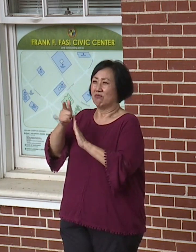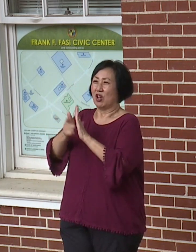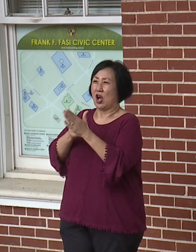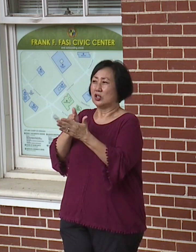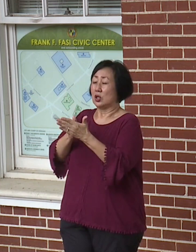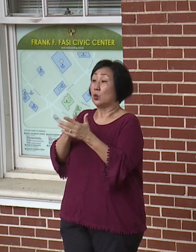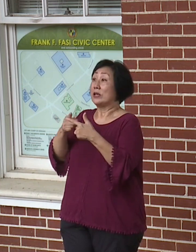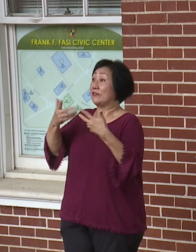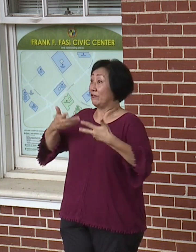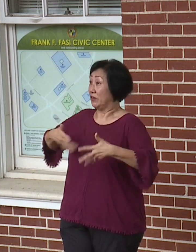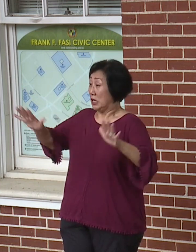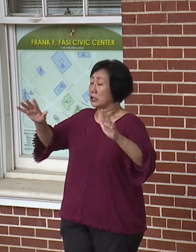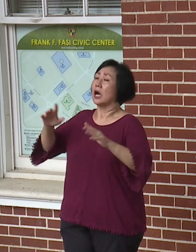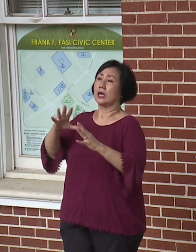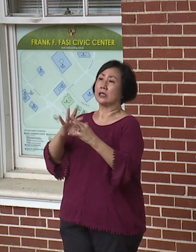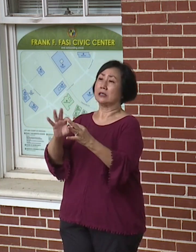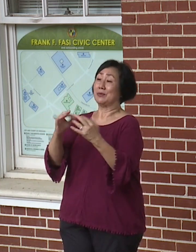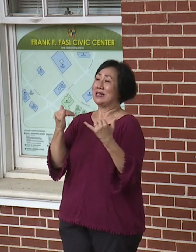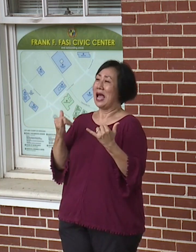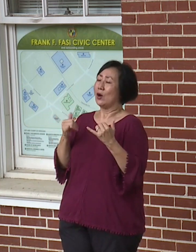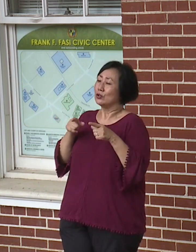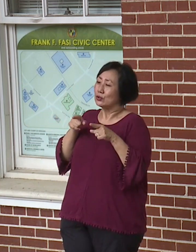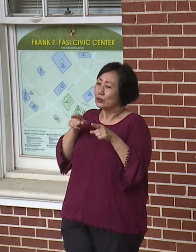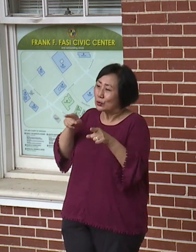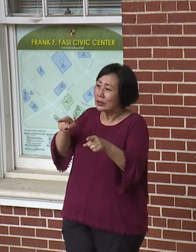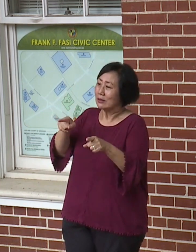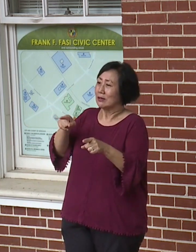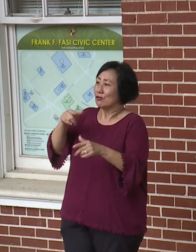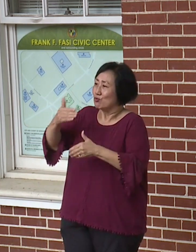completed, I'd be more than happy to answer those questions.